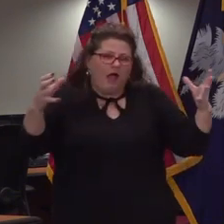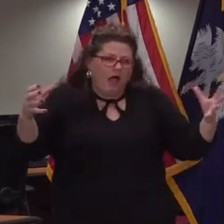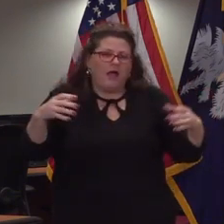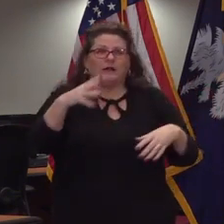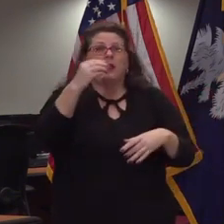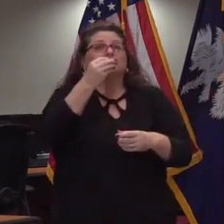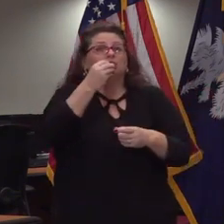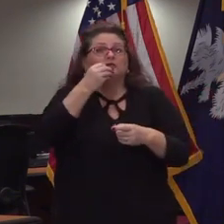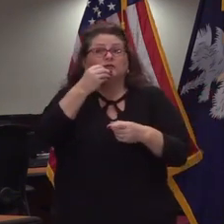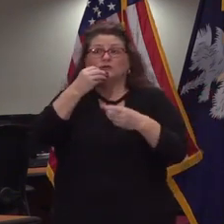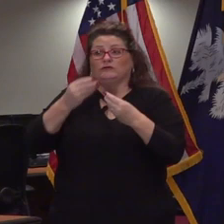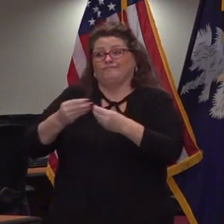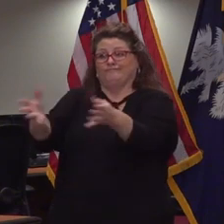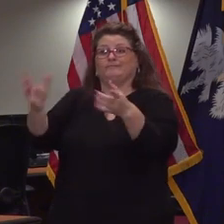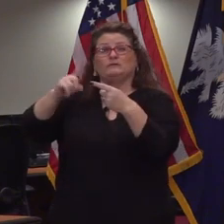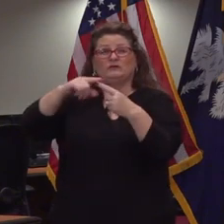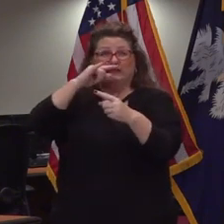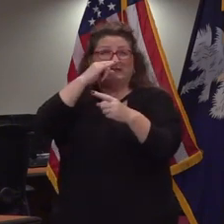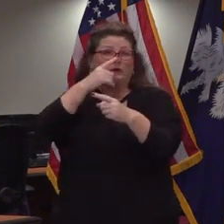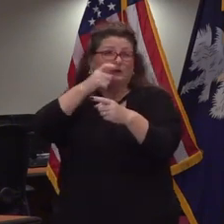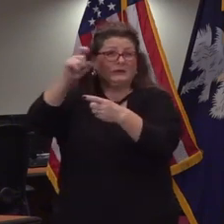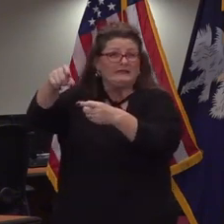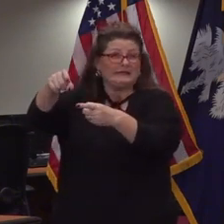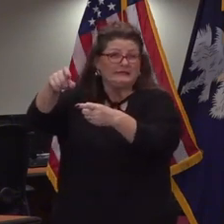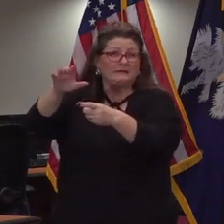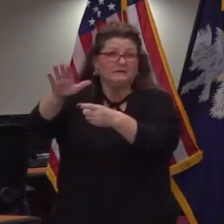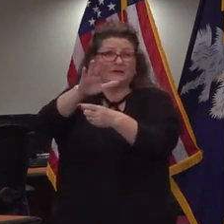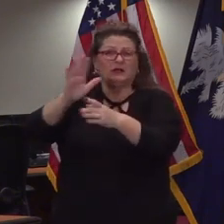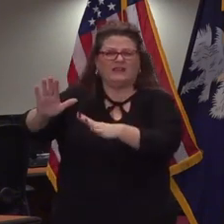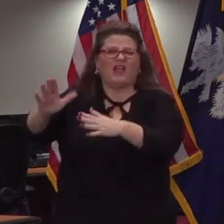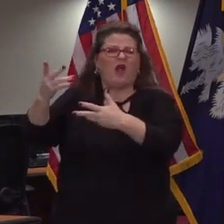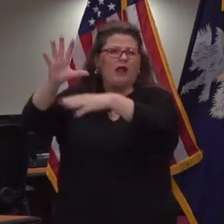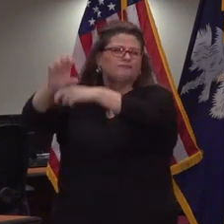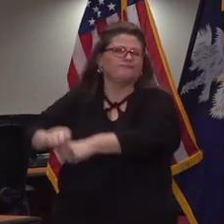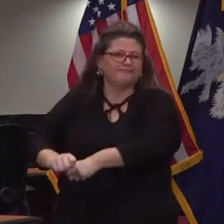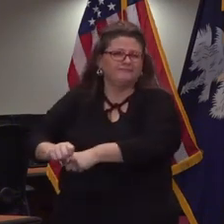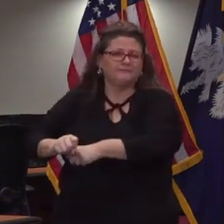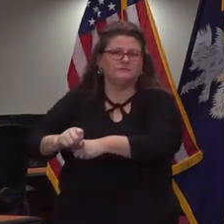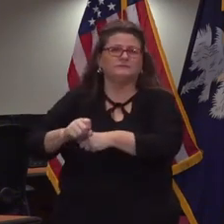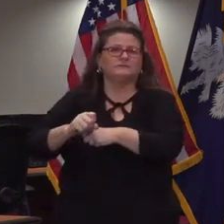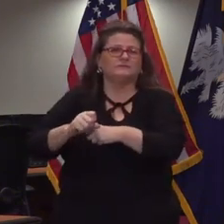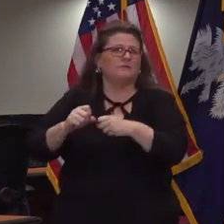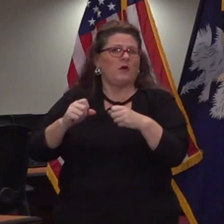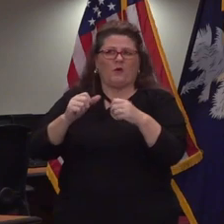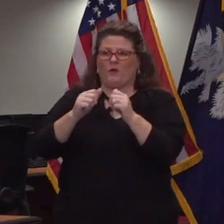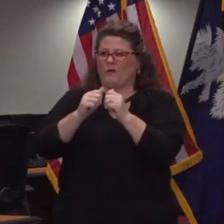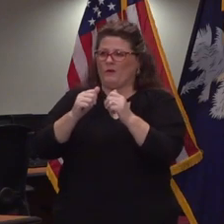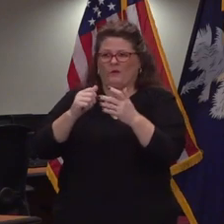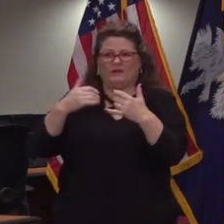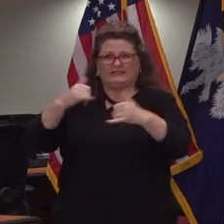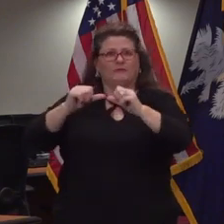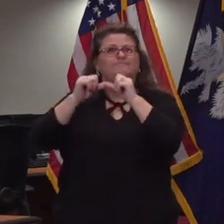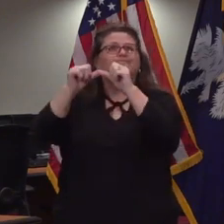meal delivery to those children who are accustomed to getting that into schools has continued uninterrupted with just a